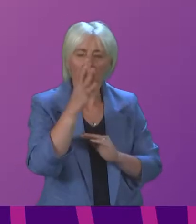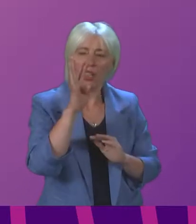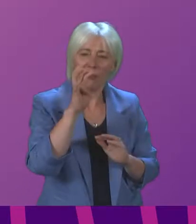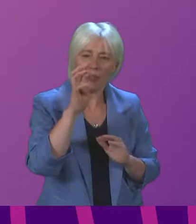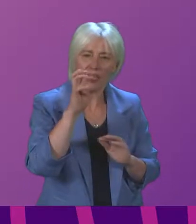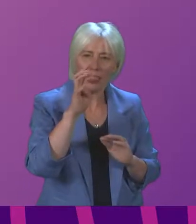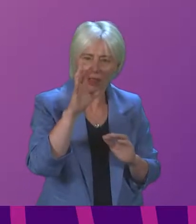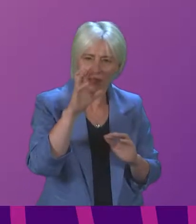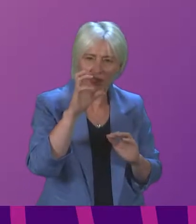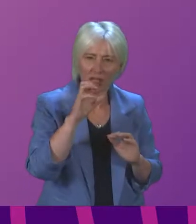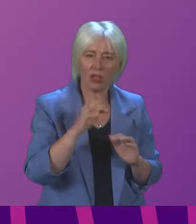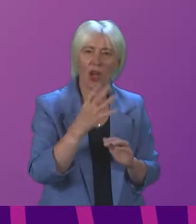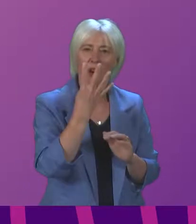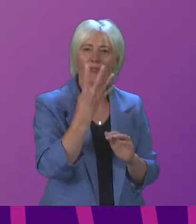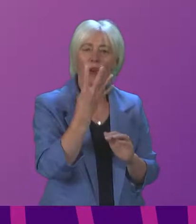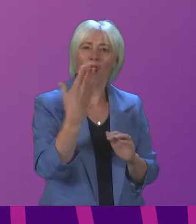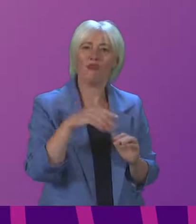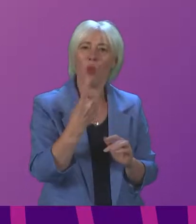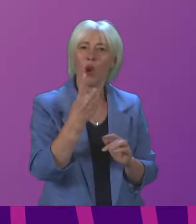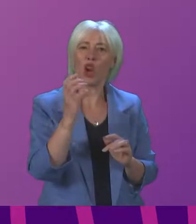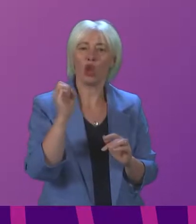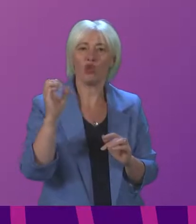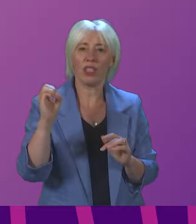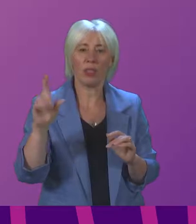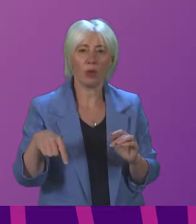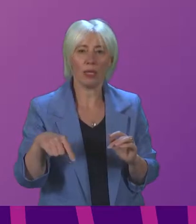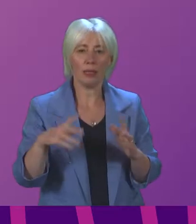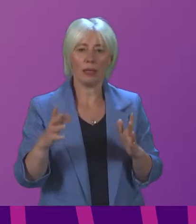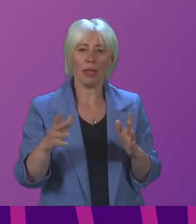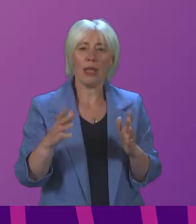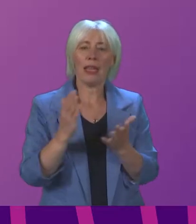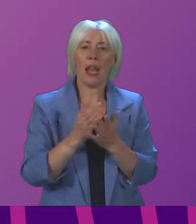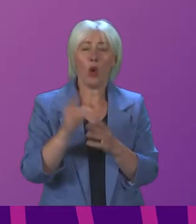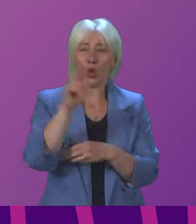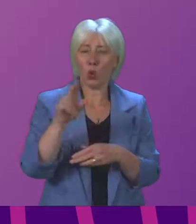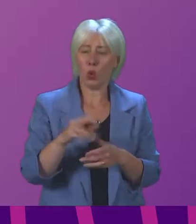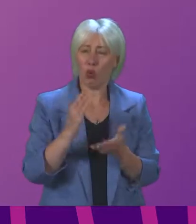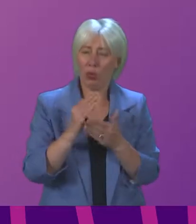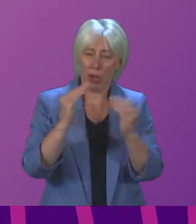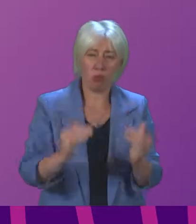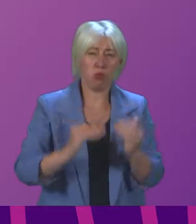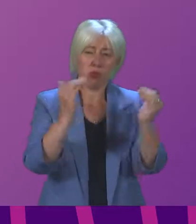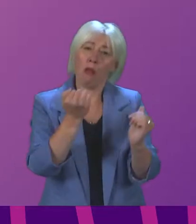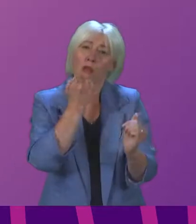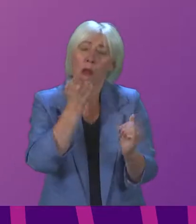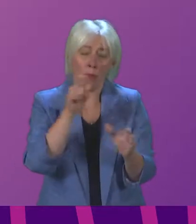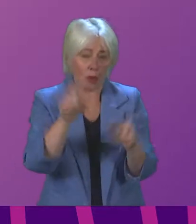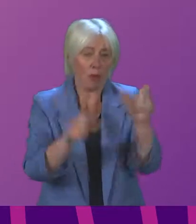15 to 4 per 100,000, that actually the rates of COVID in schools at the moment is incredibly high? And that's with the